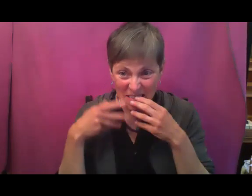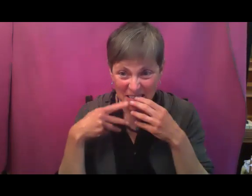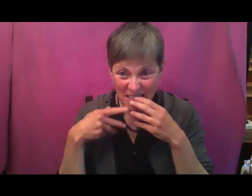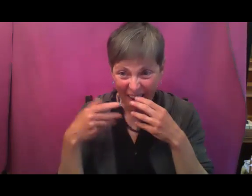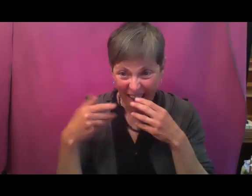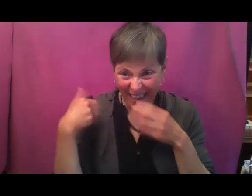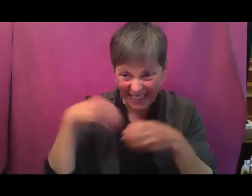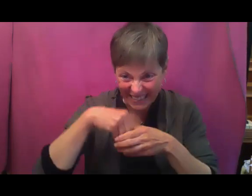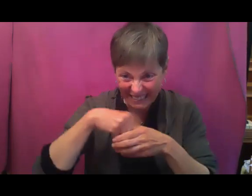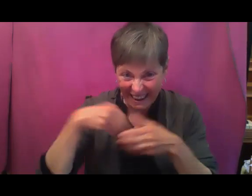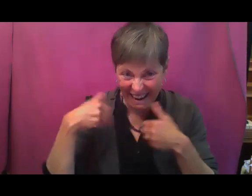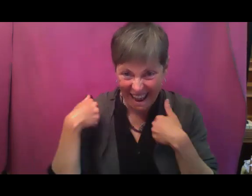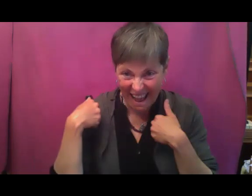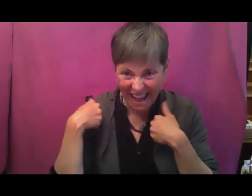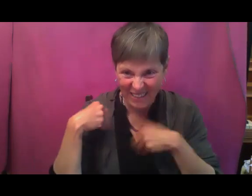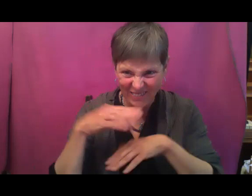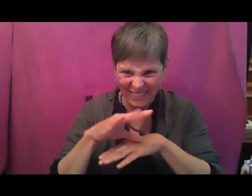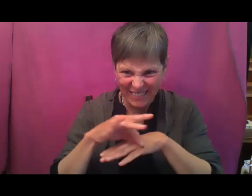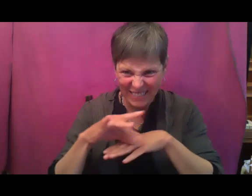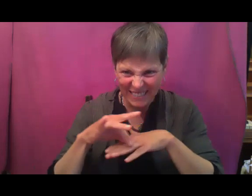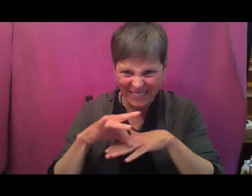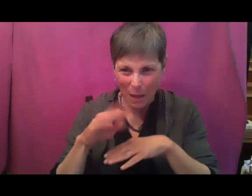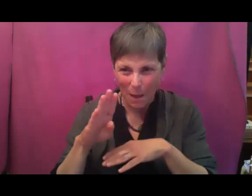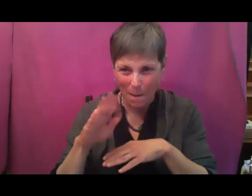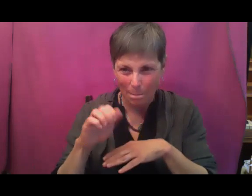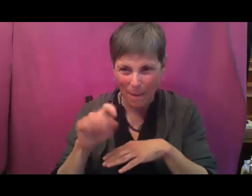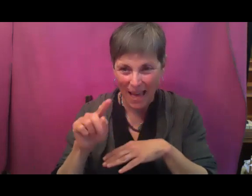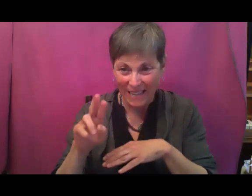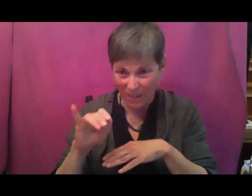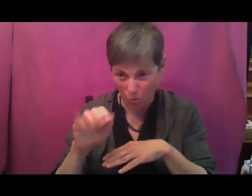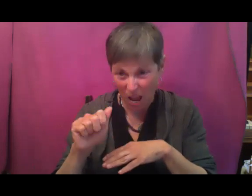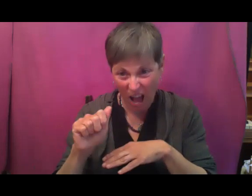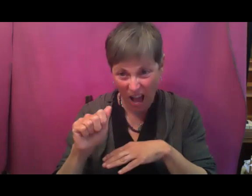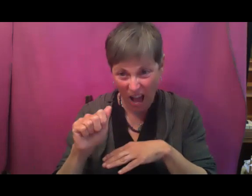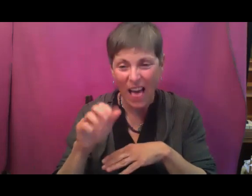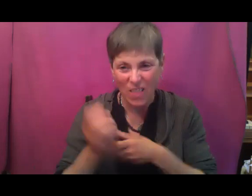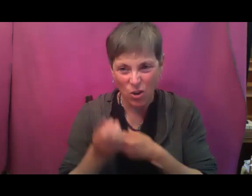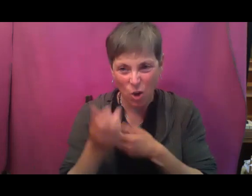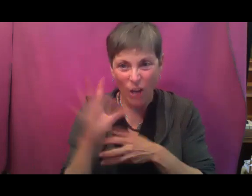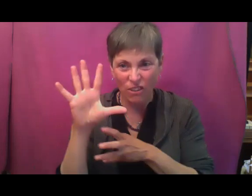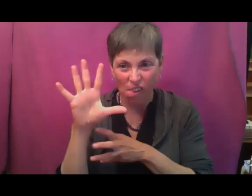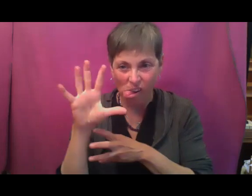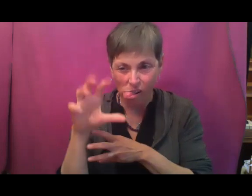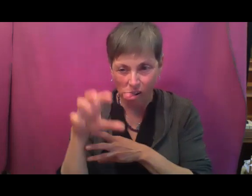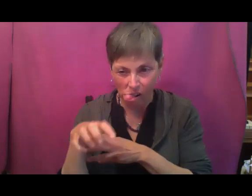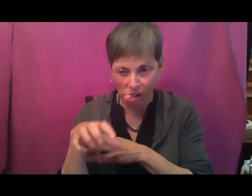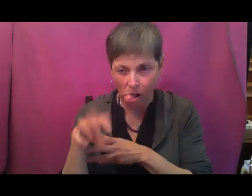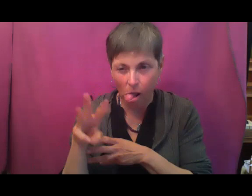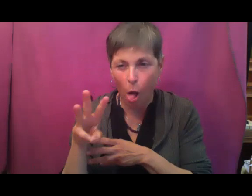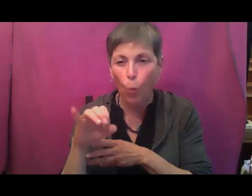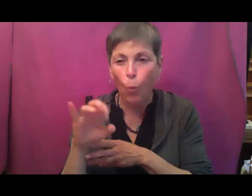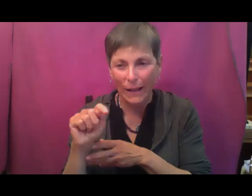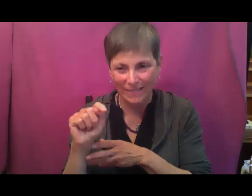that is the vector, that vectors bacterial wilt. And so that is the real